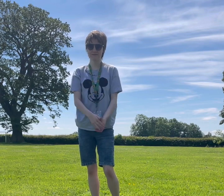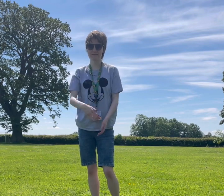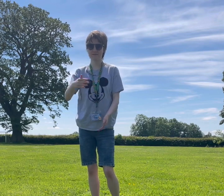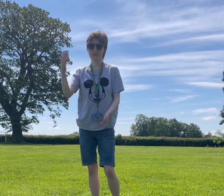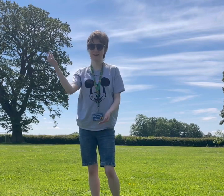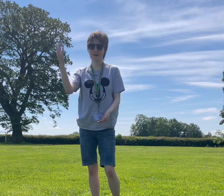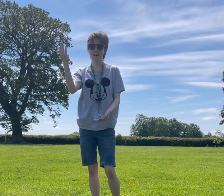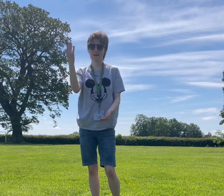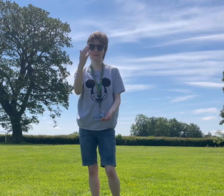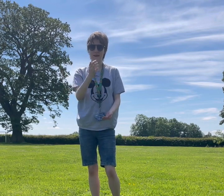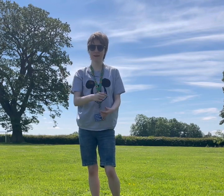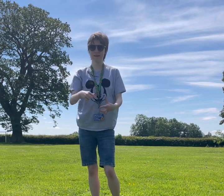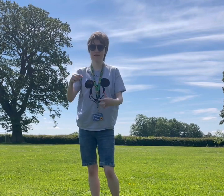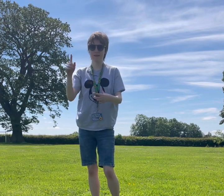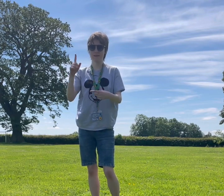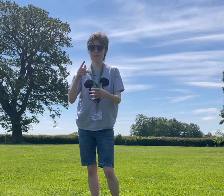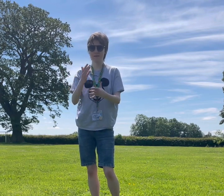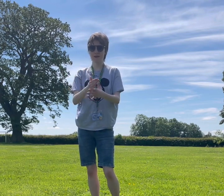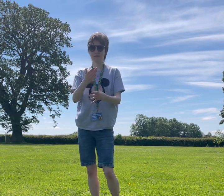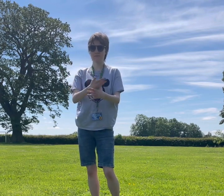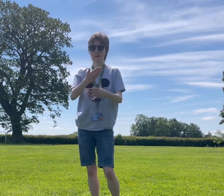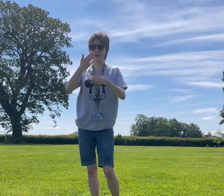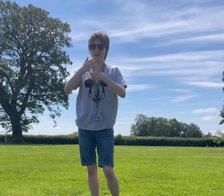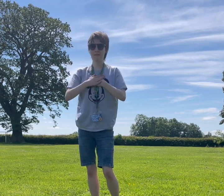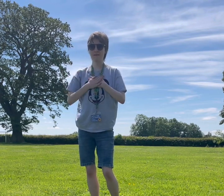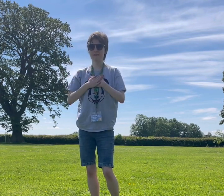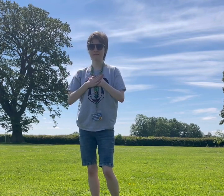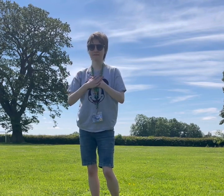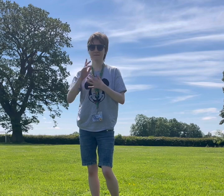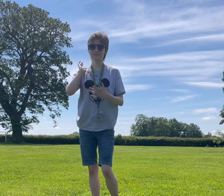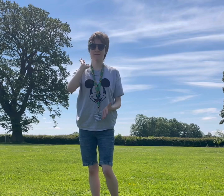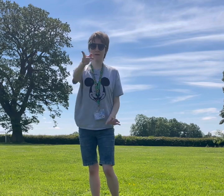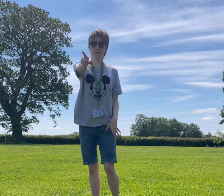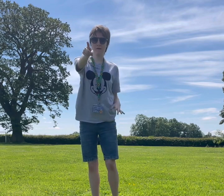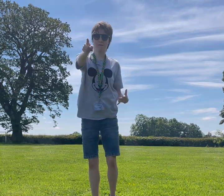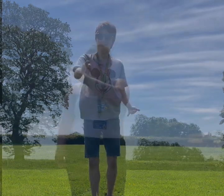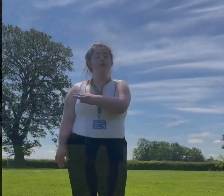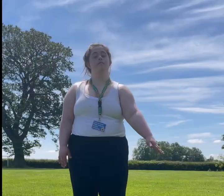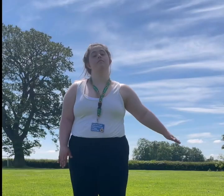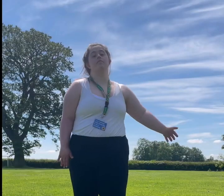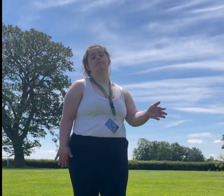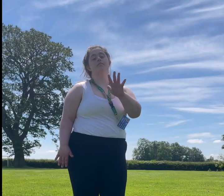true colors And that's why I love you And